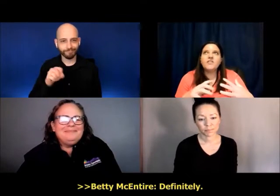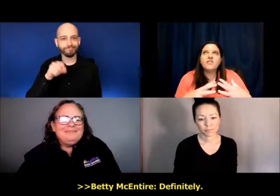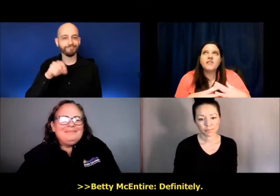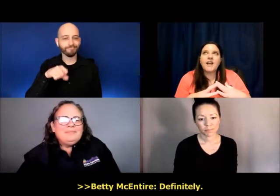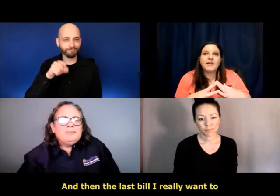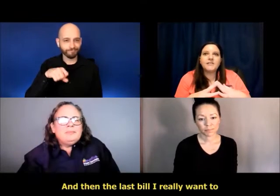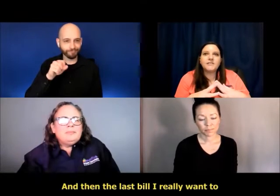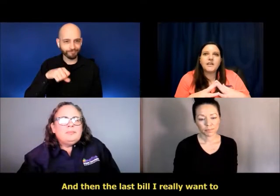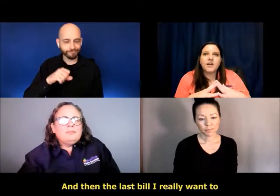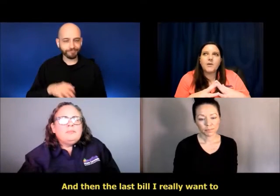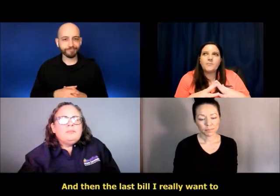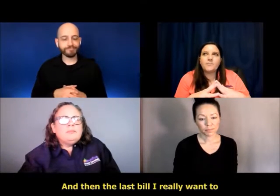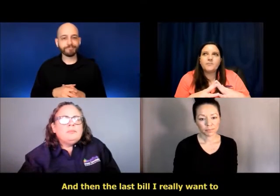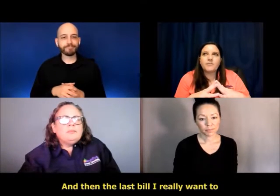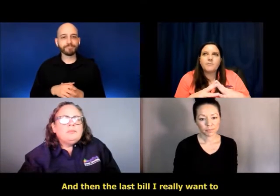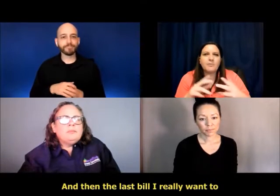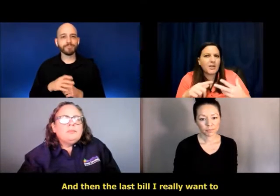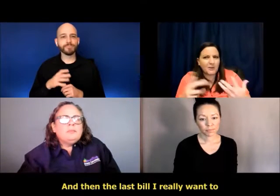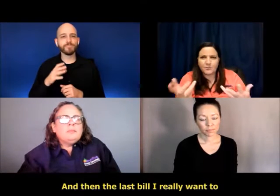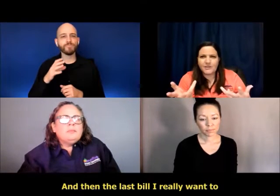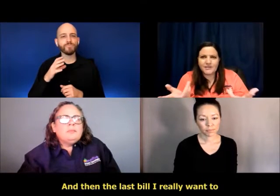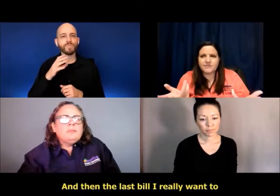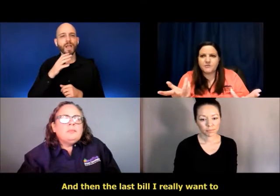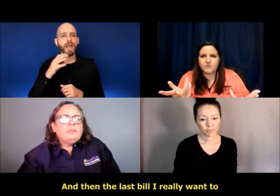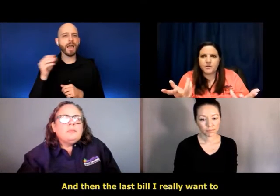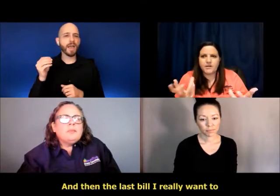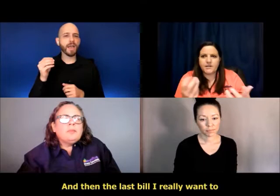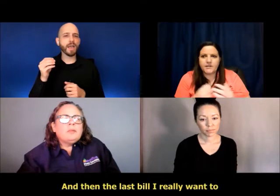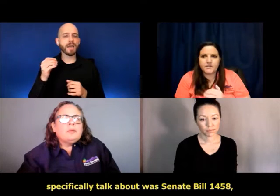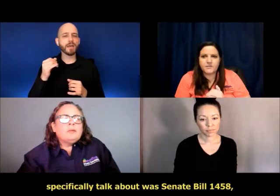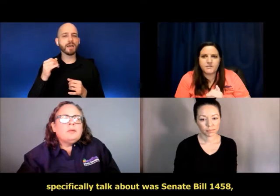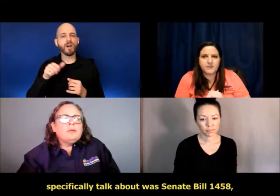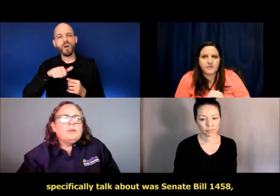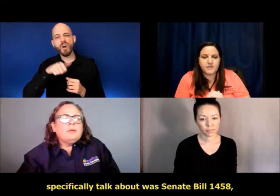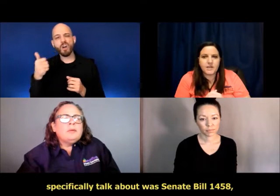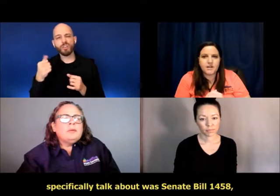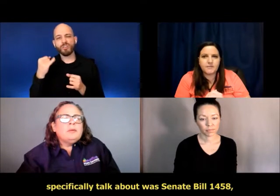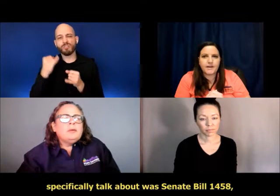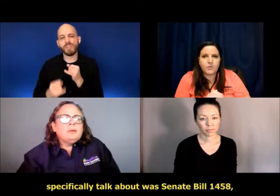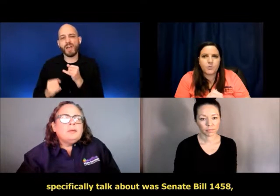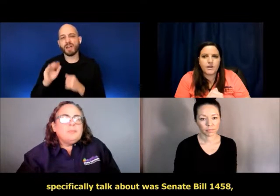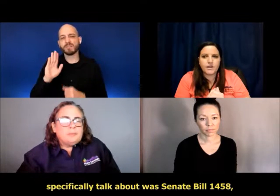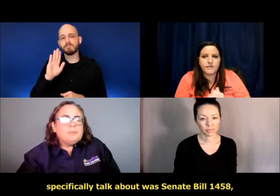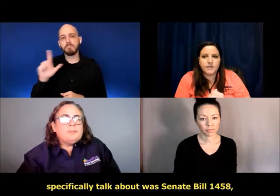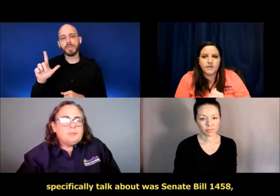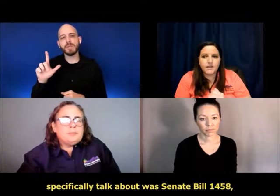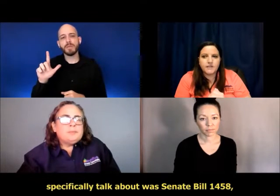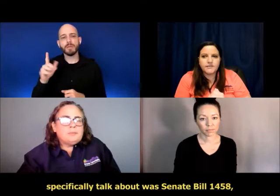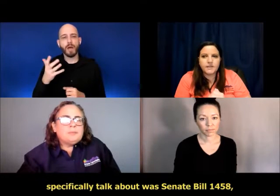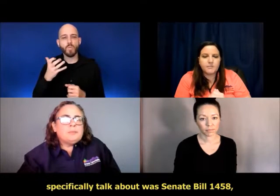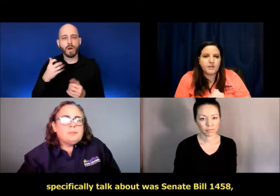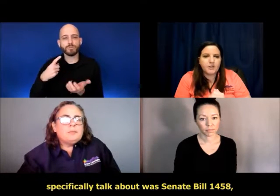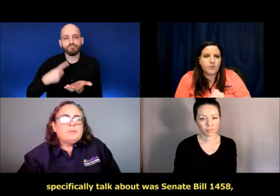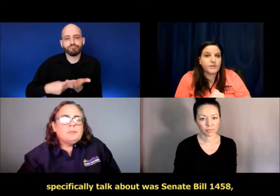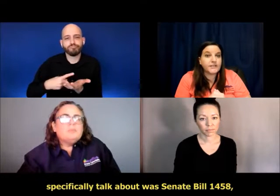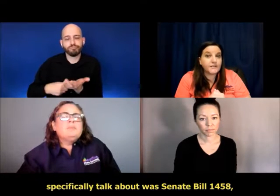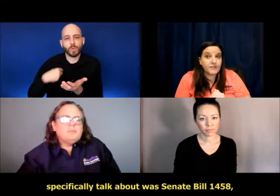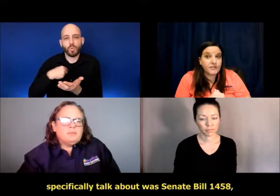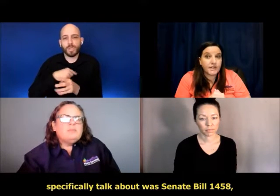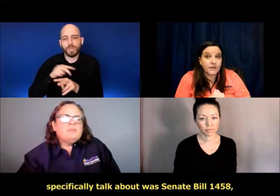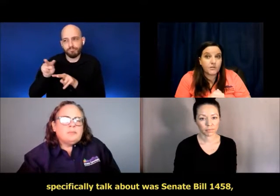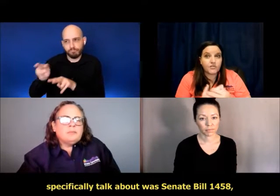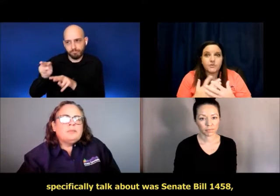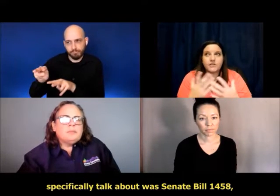And then the last, um, bill I really want to specifically talk about was Senate bill